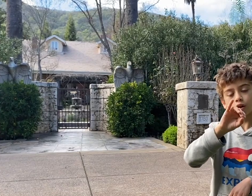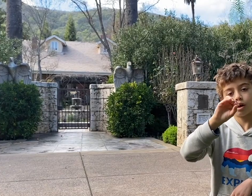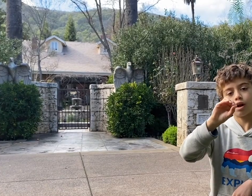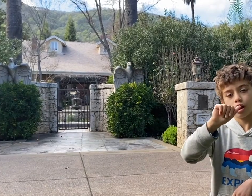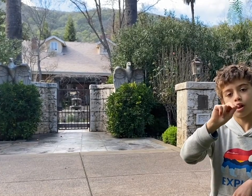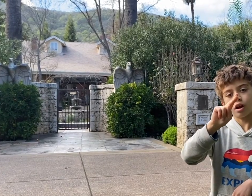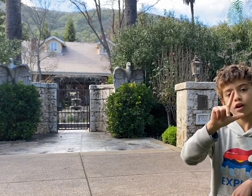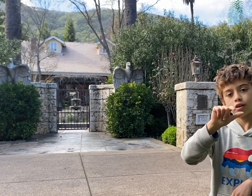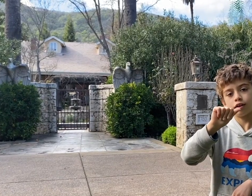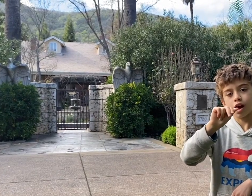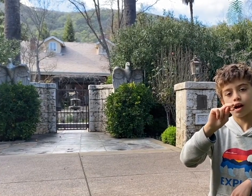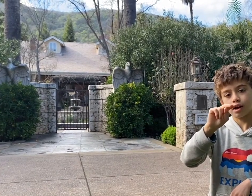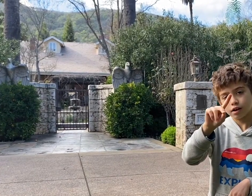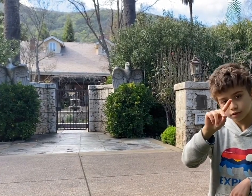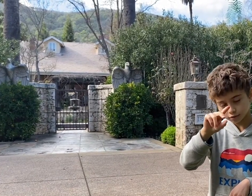No wonder the coach liked it so much.